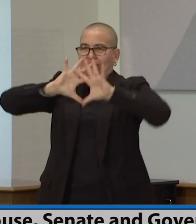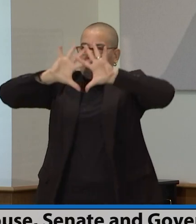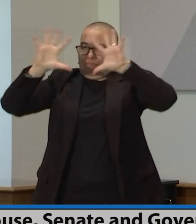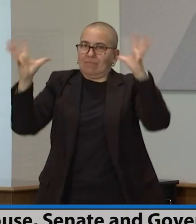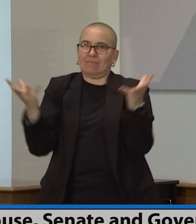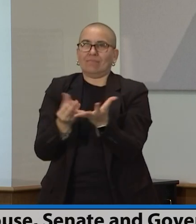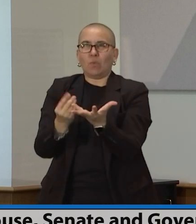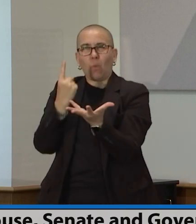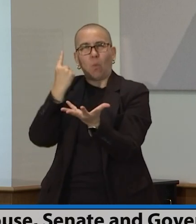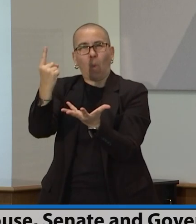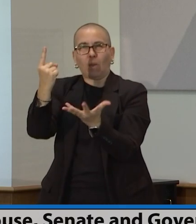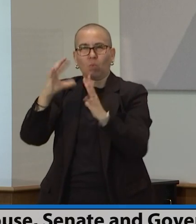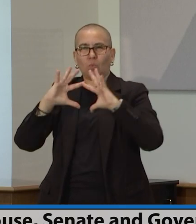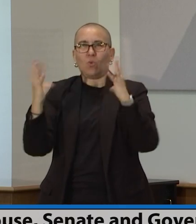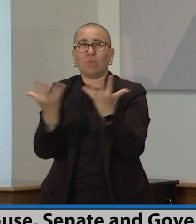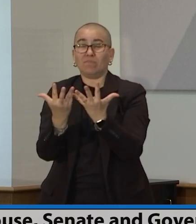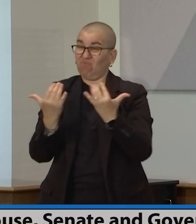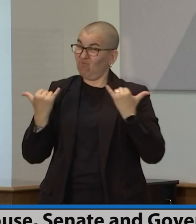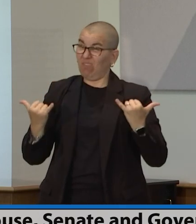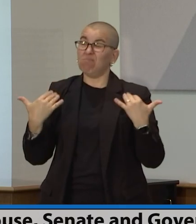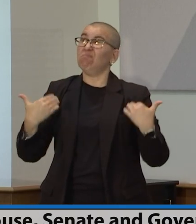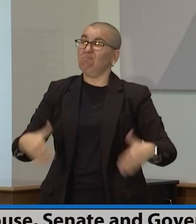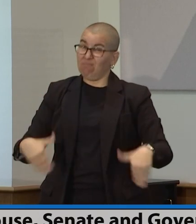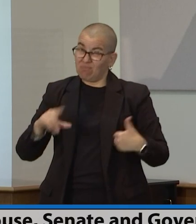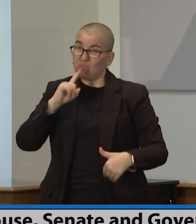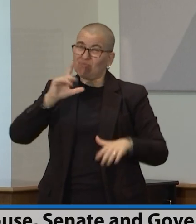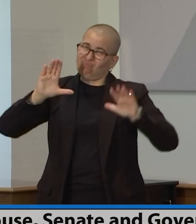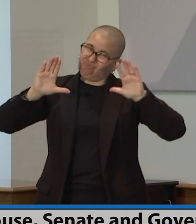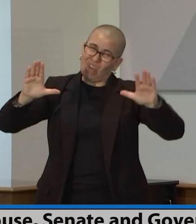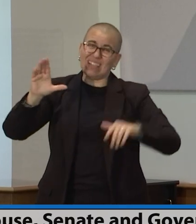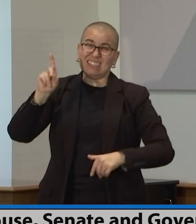And with that, I'll hand the mic over to Leader Gazelka.